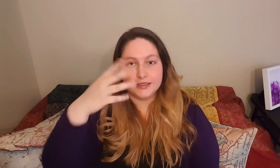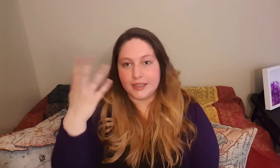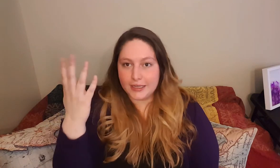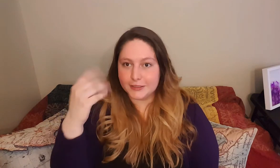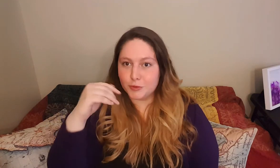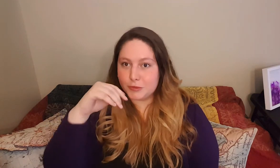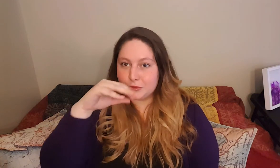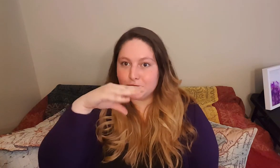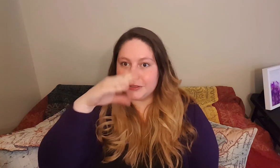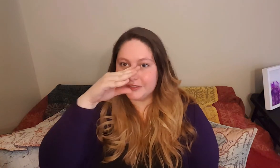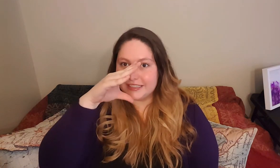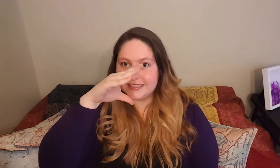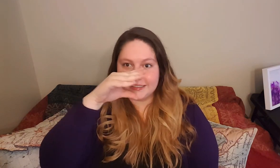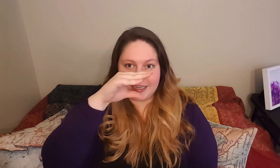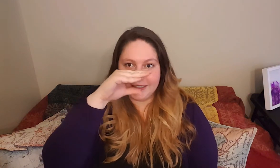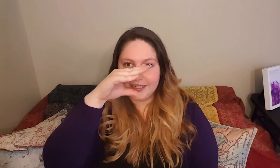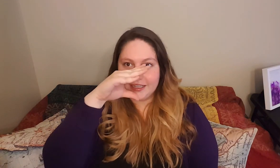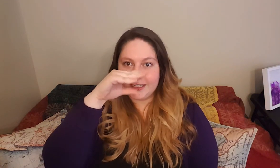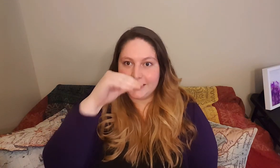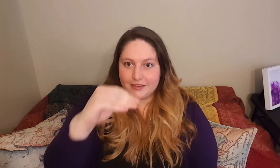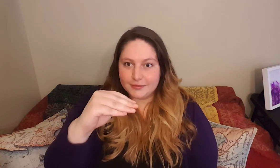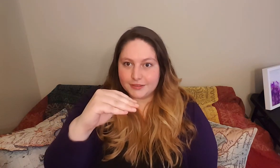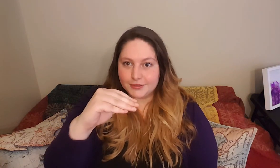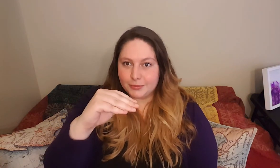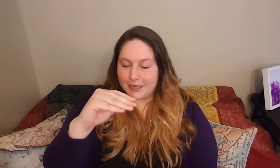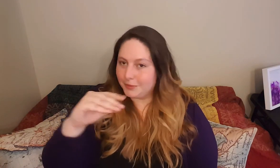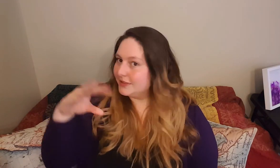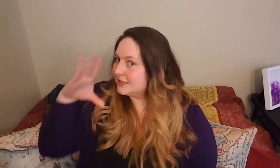I guess most people do too because that's the sun. Platypus. platypus.